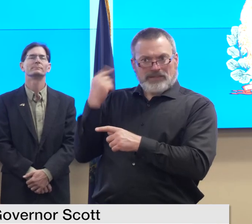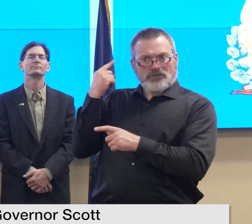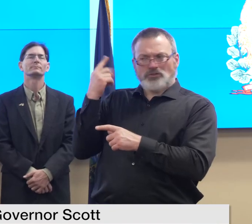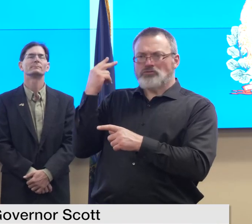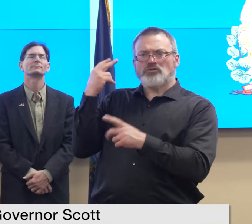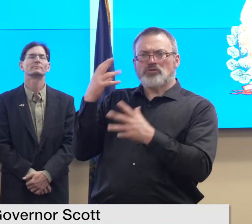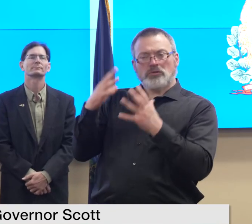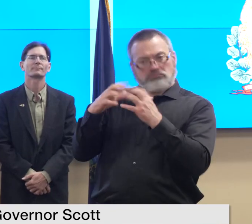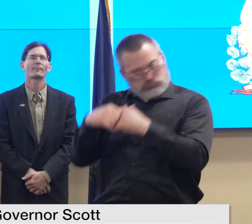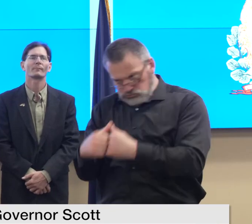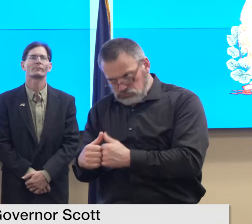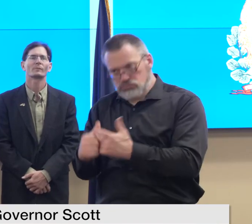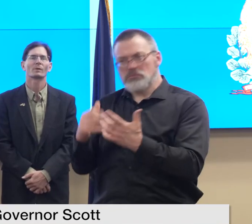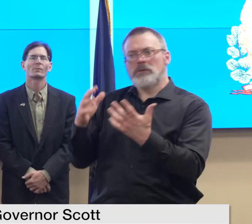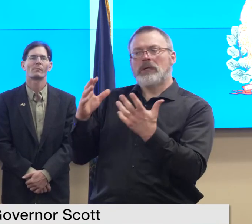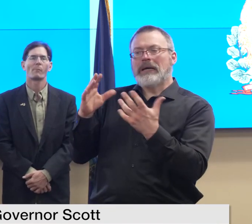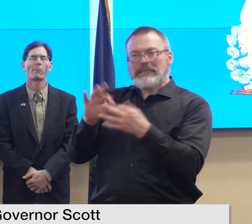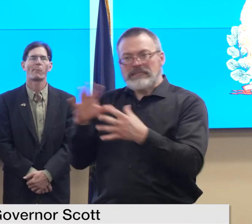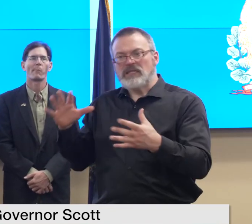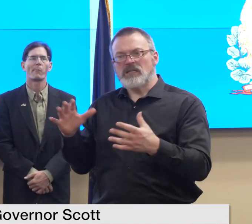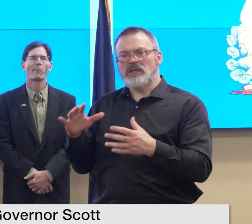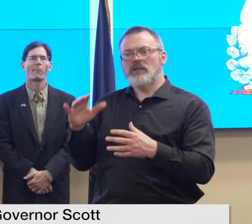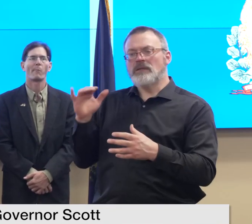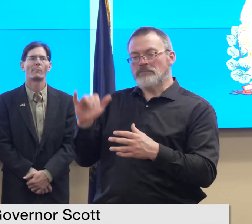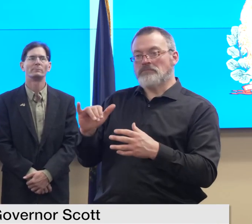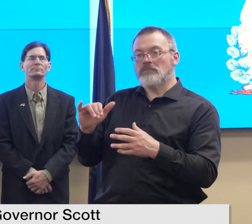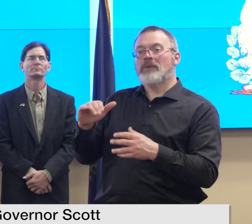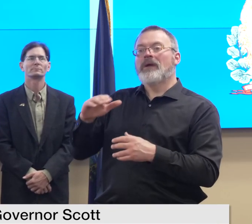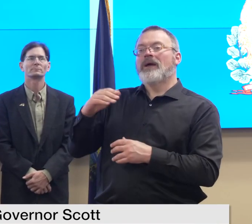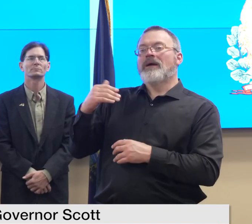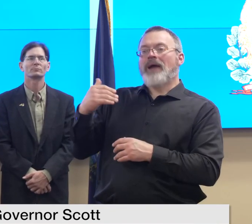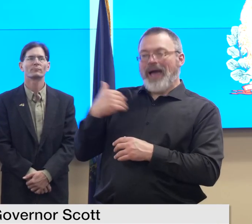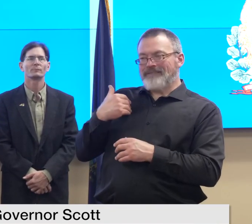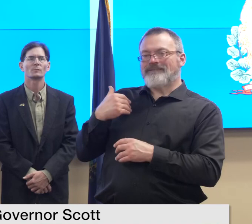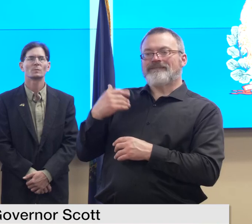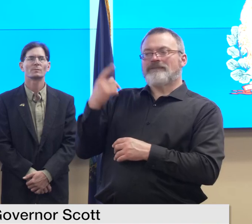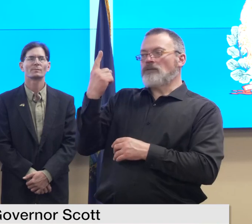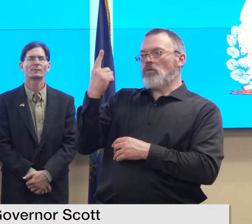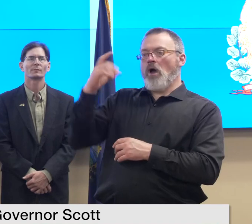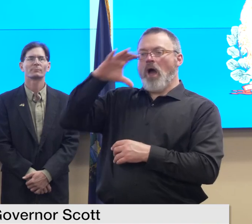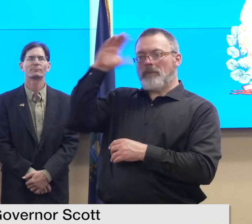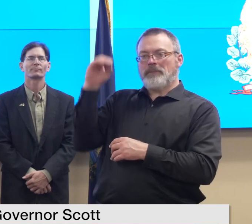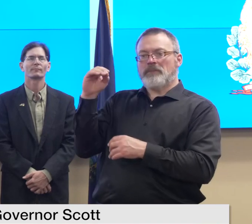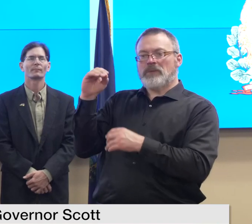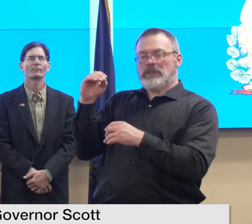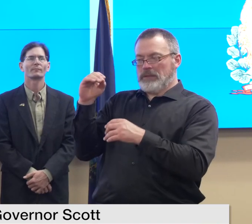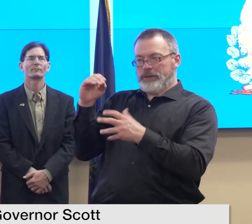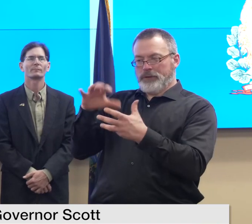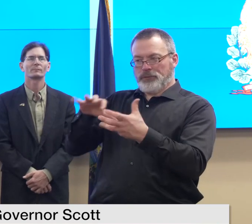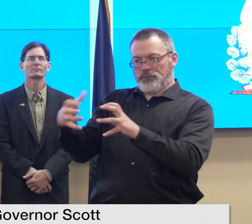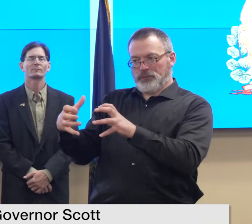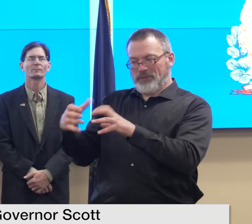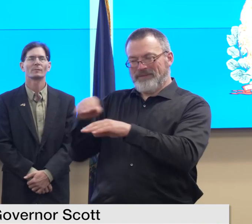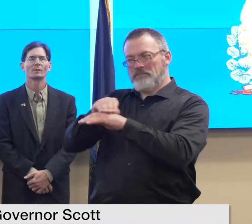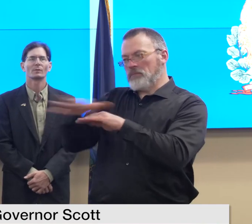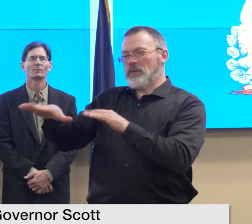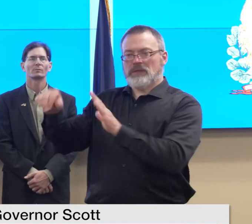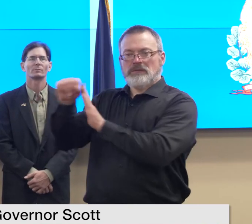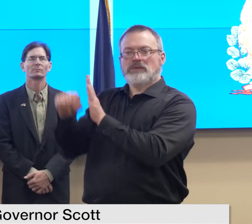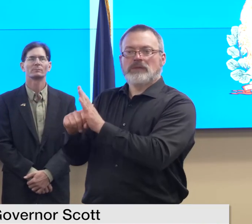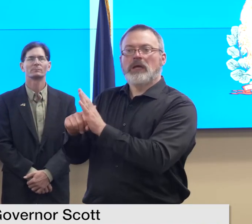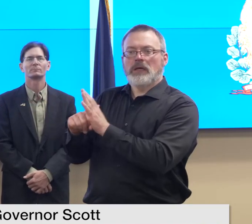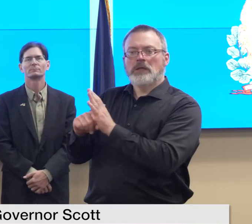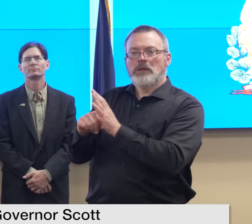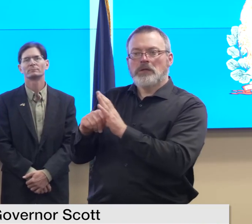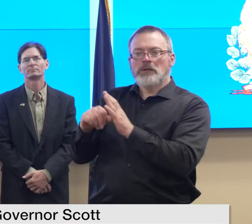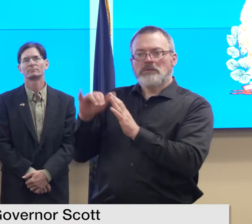vermonters one company that suffered a breach um i mean is there a role i know it's beyond vermont here but like